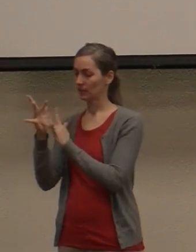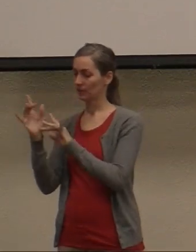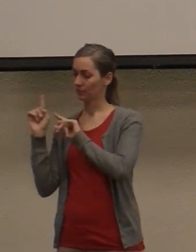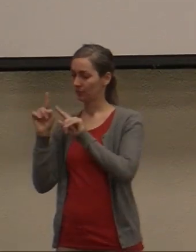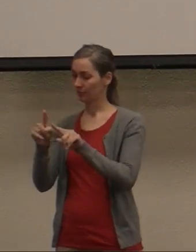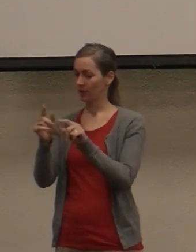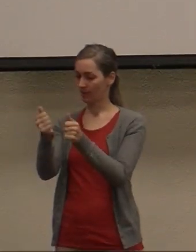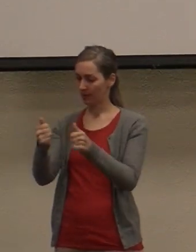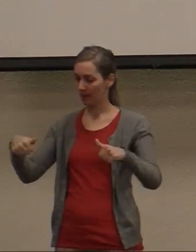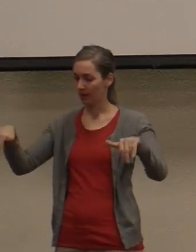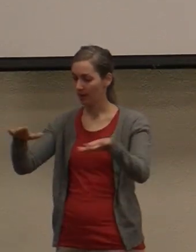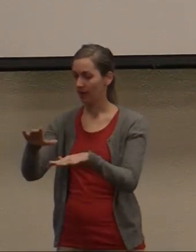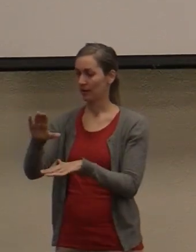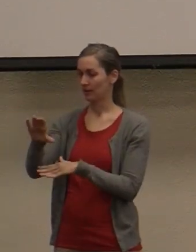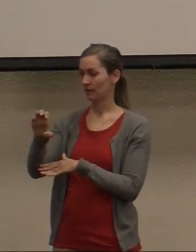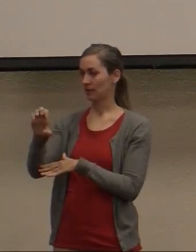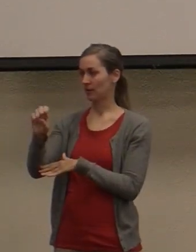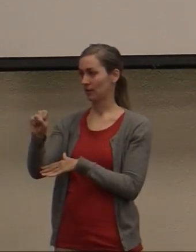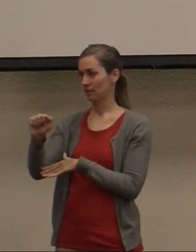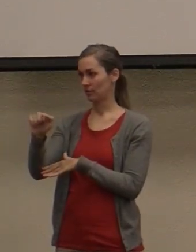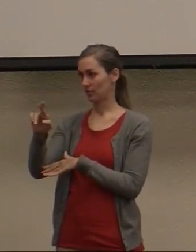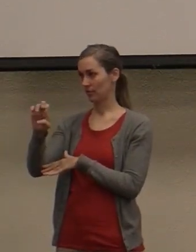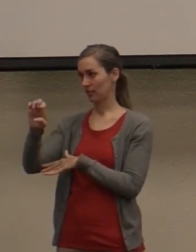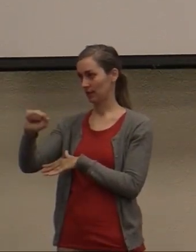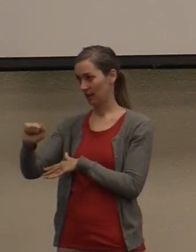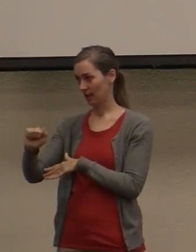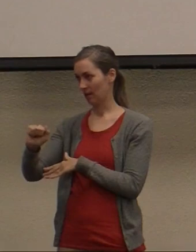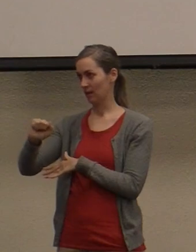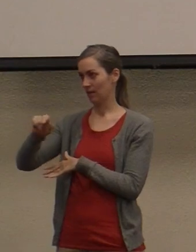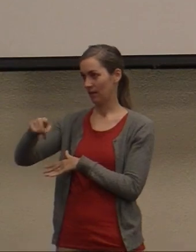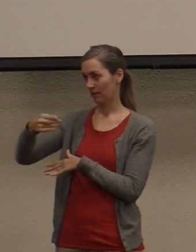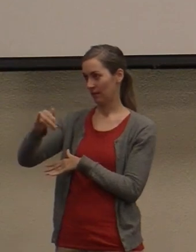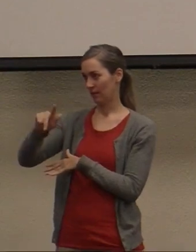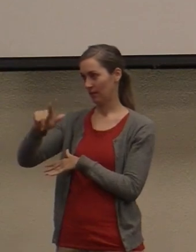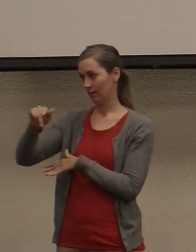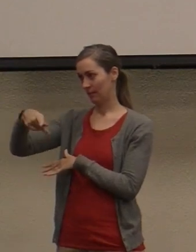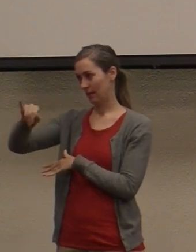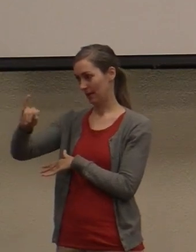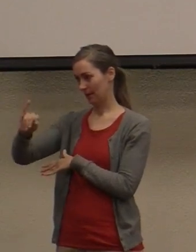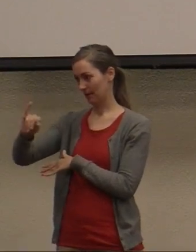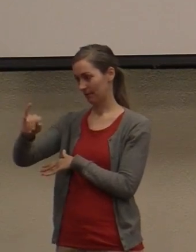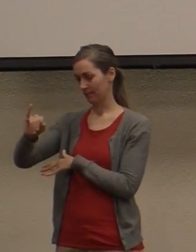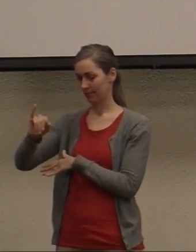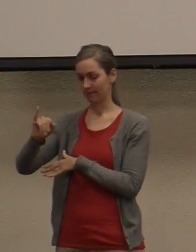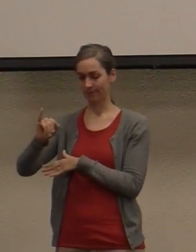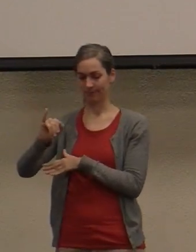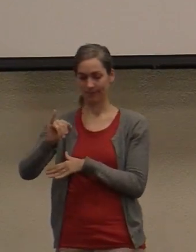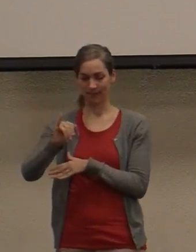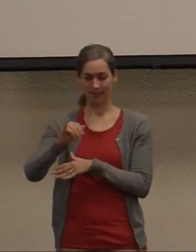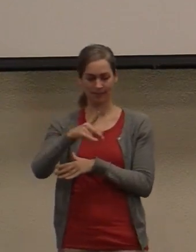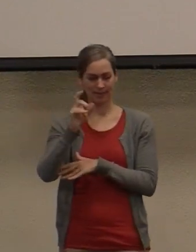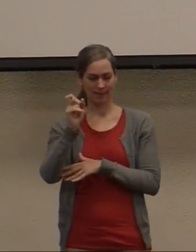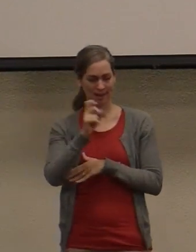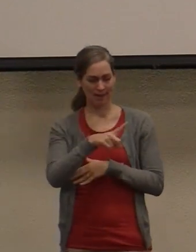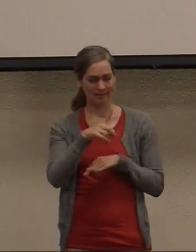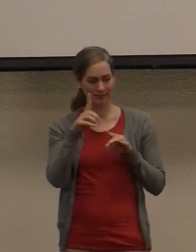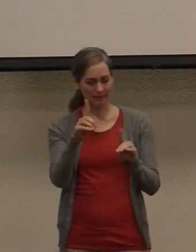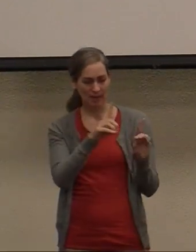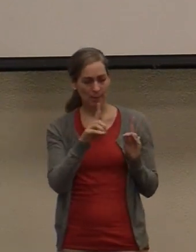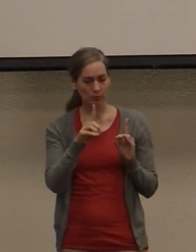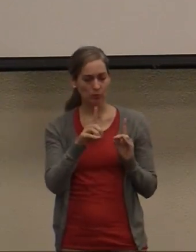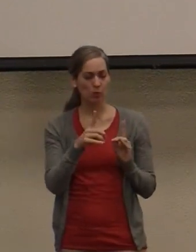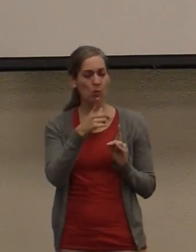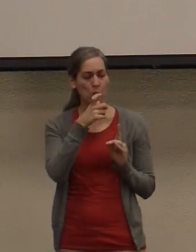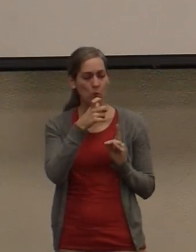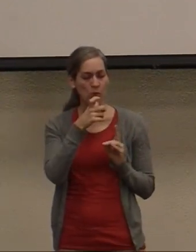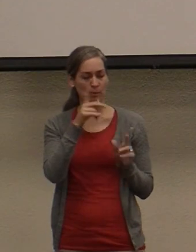Caesarea Philippi, he asked his disciples, who do people say the Son of Man is? They replied, some